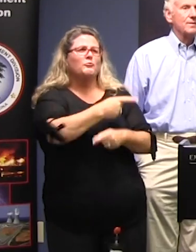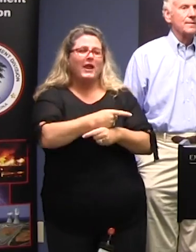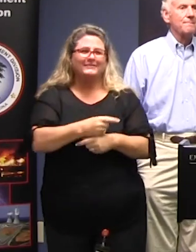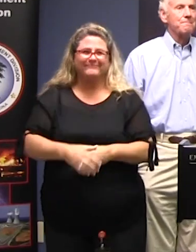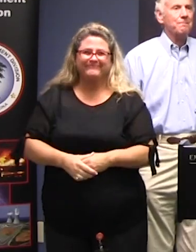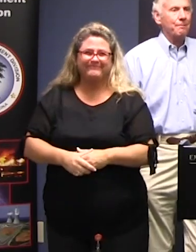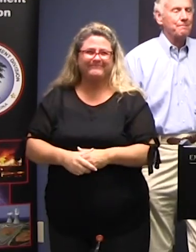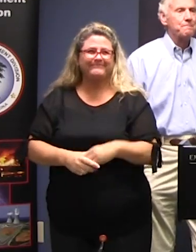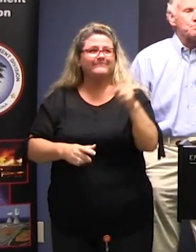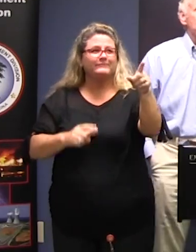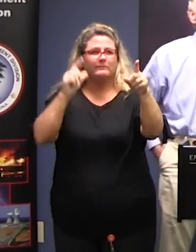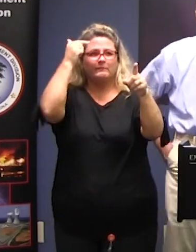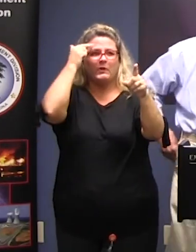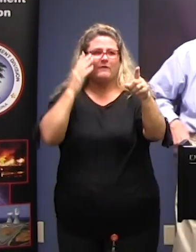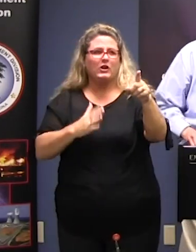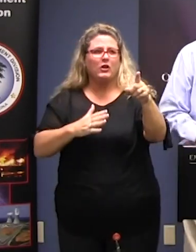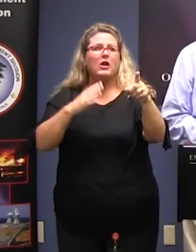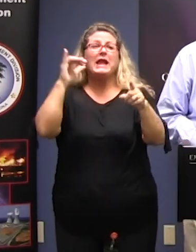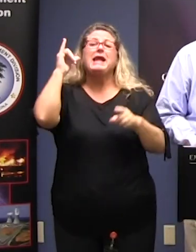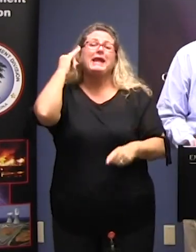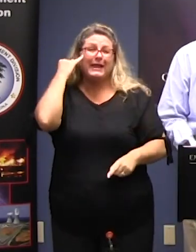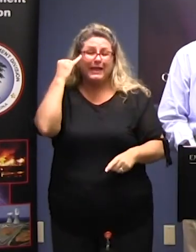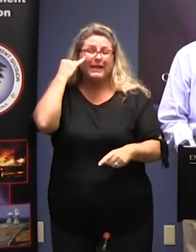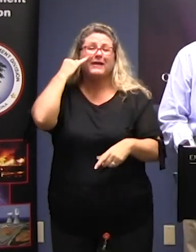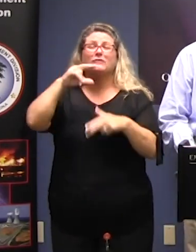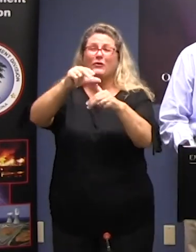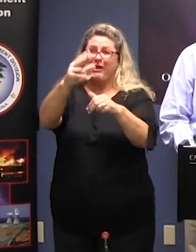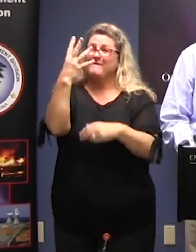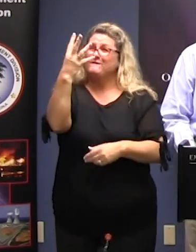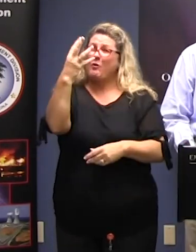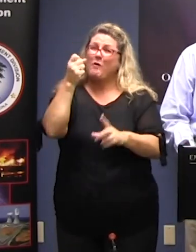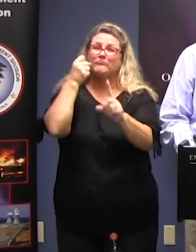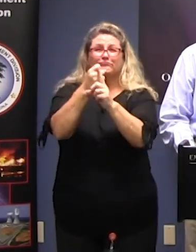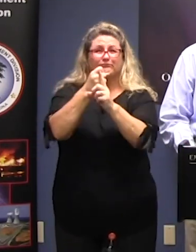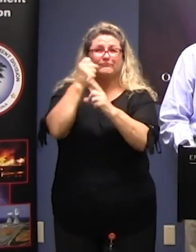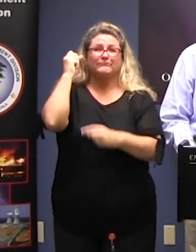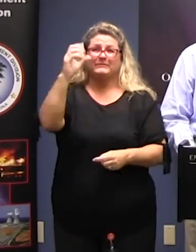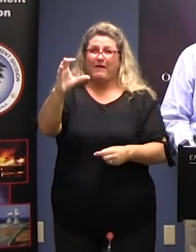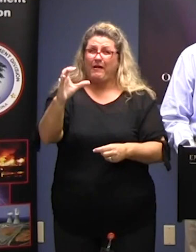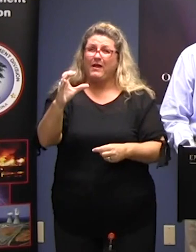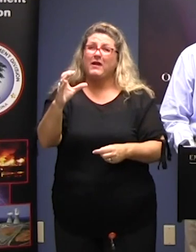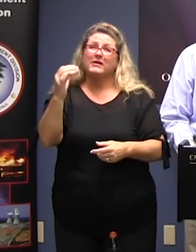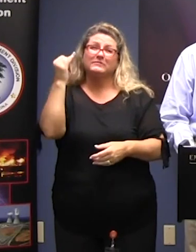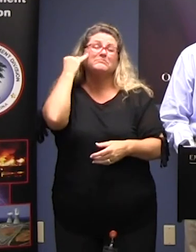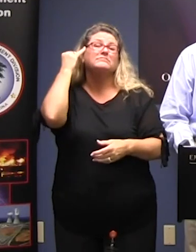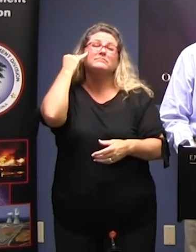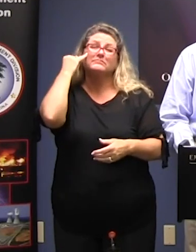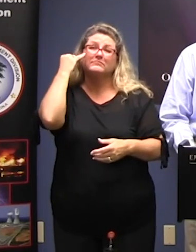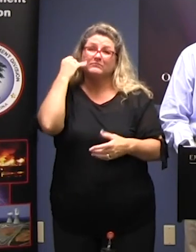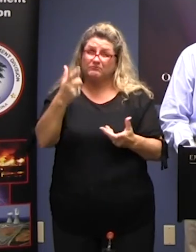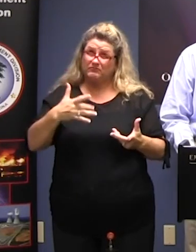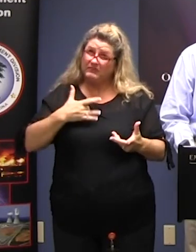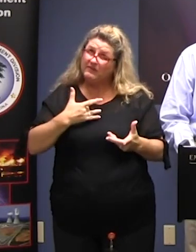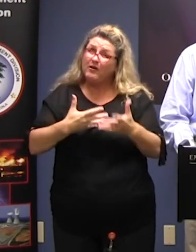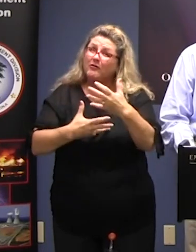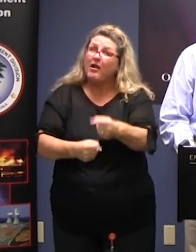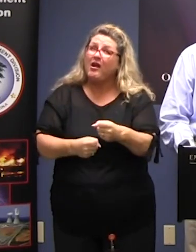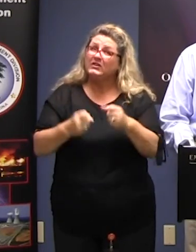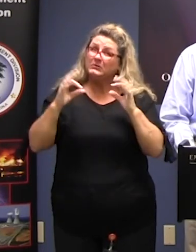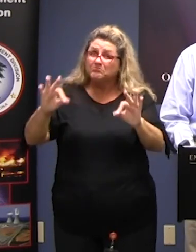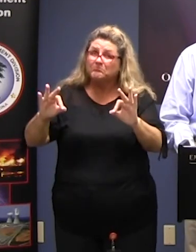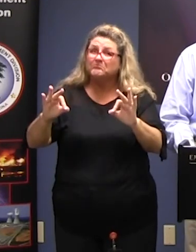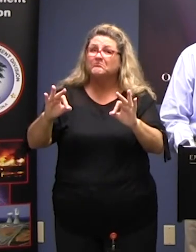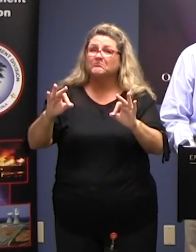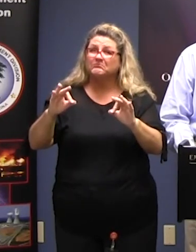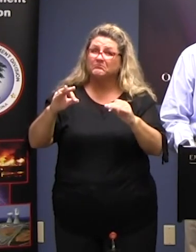Yes, sir The category four does make its way here Are you confident that we will be in good hands